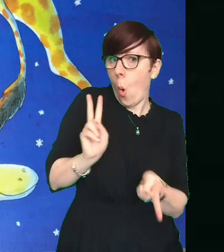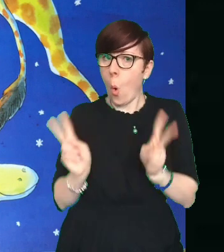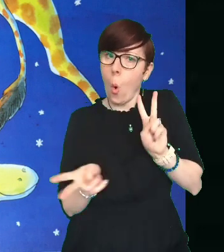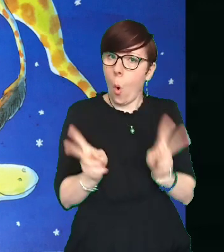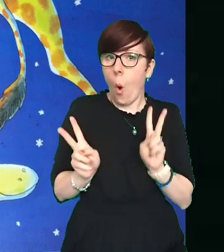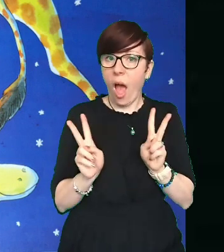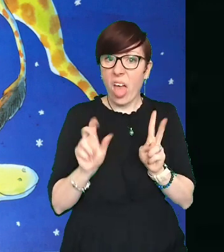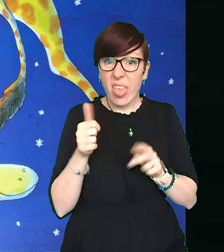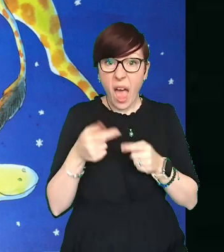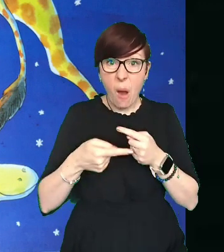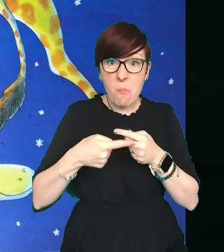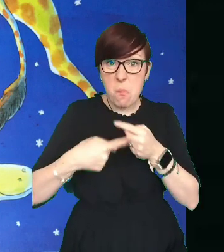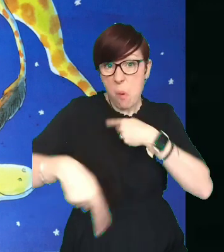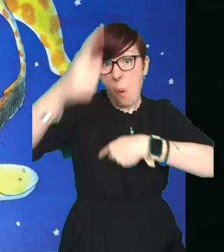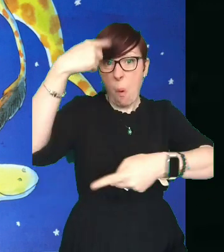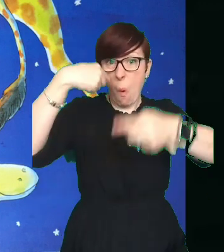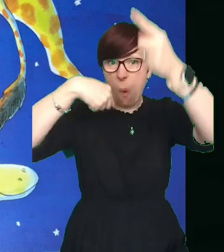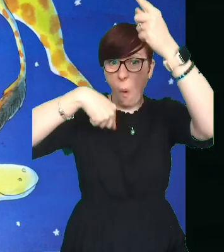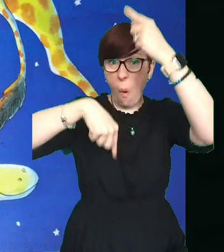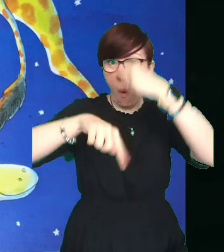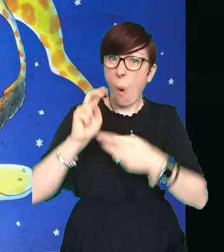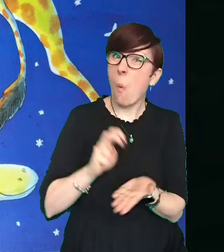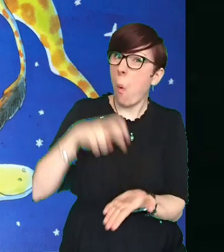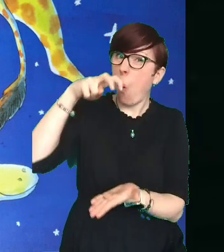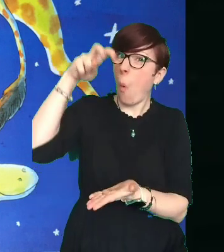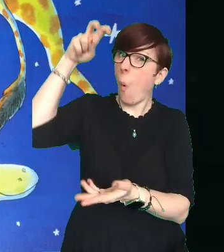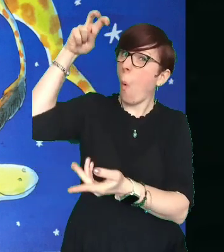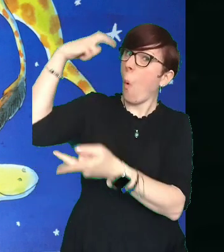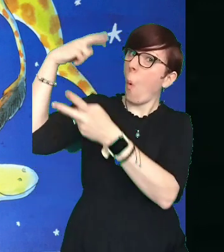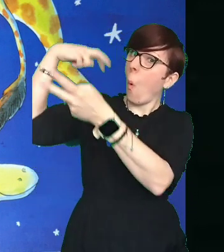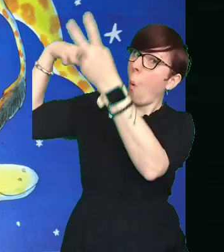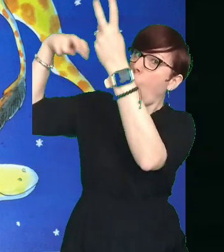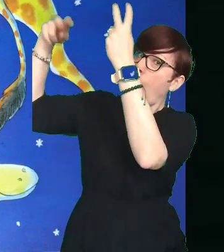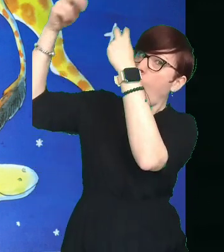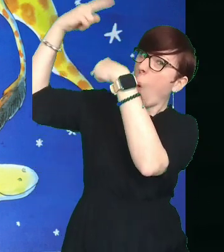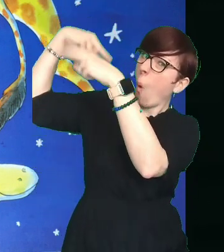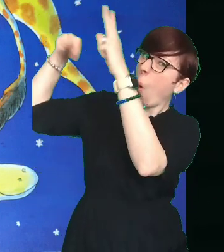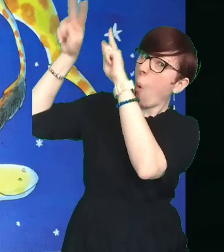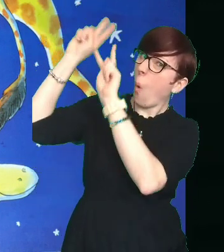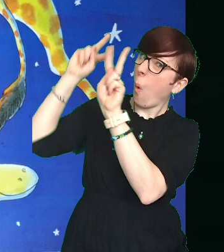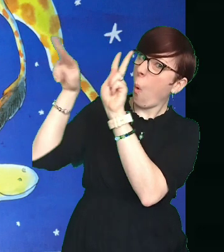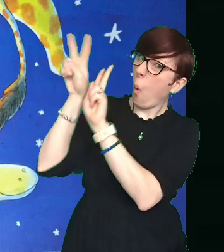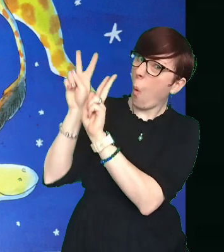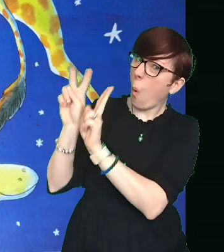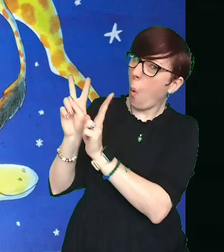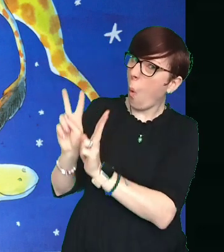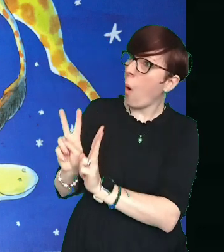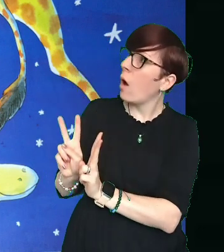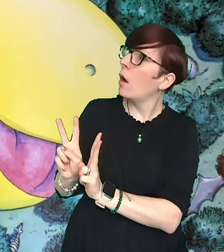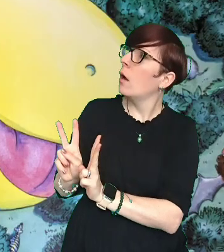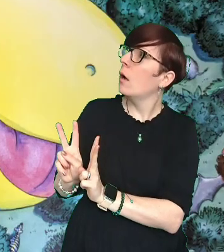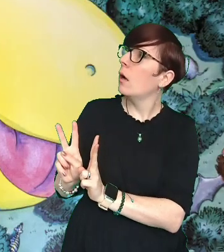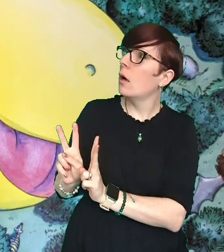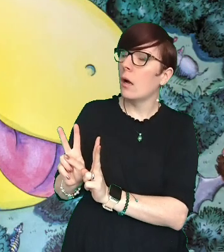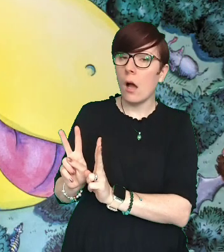He threw his arms out sideways and he swung them everywhere. Then he did a backwards somersault and leapt up in the air.